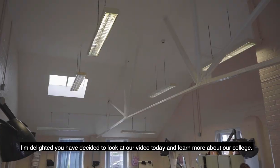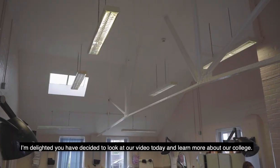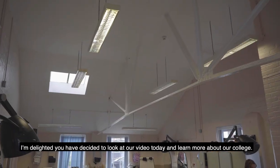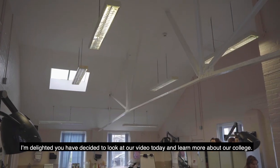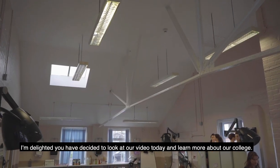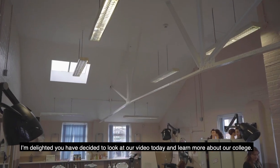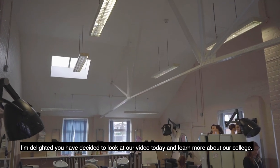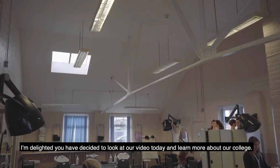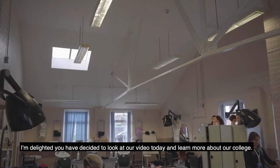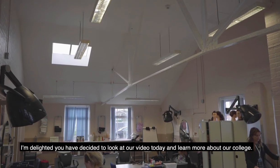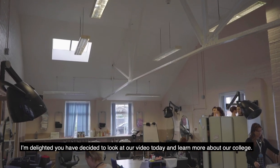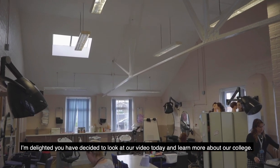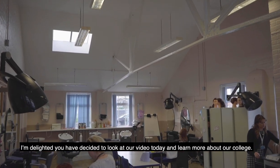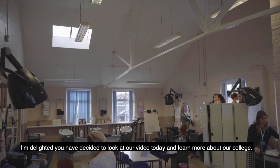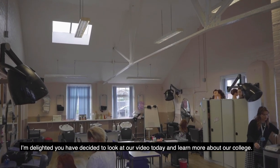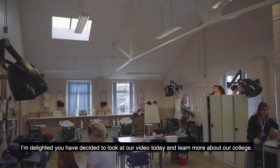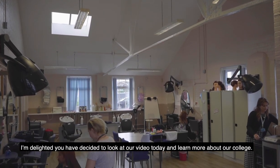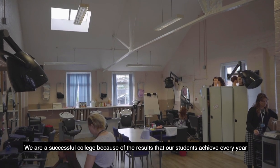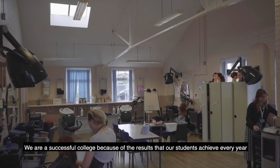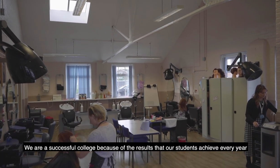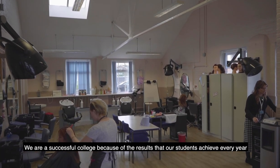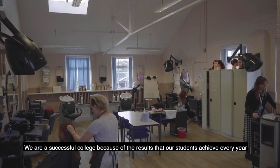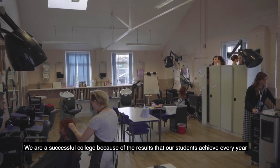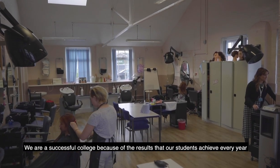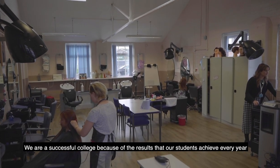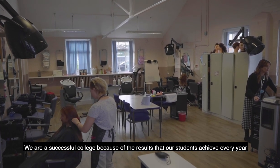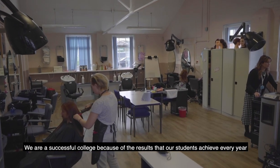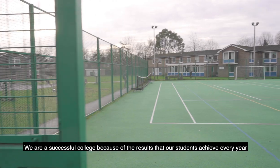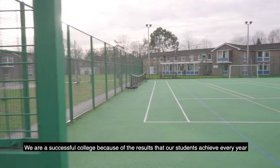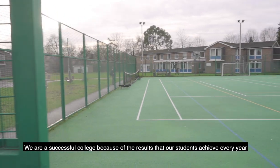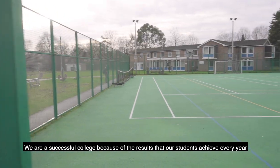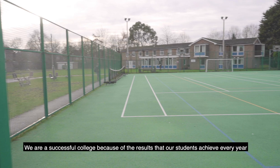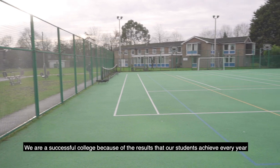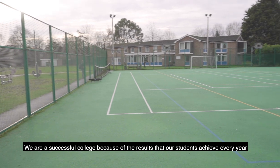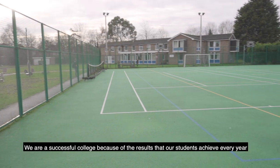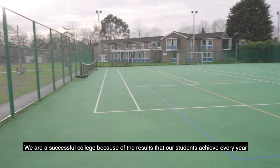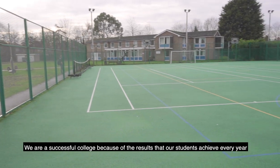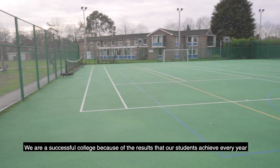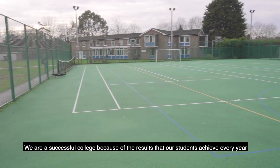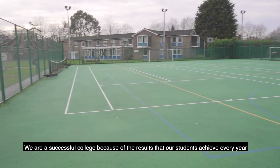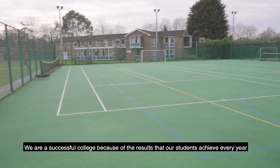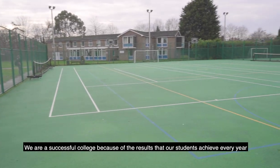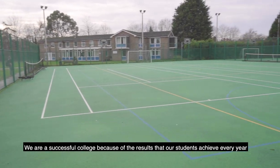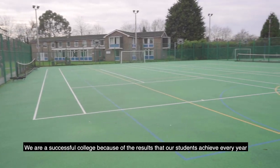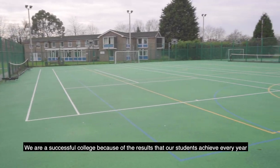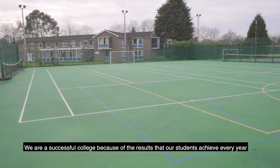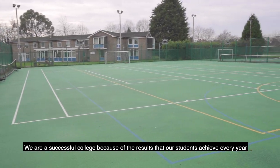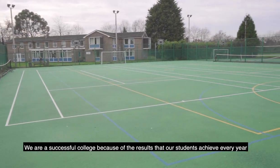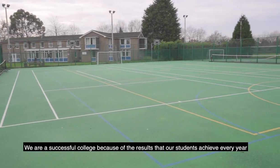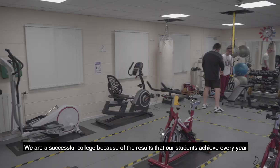more about our college. We are a successful college because of the results that our students